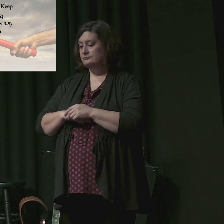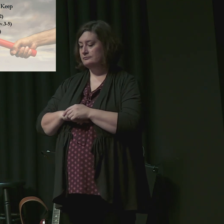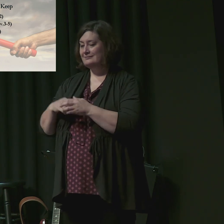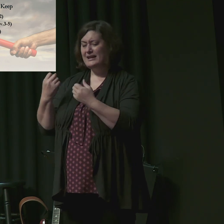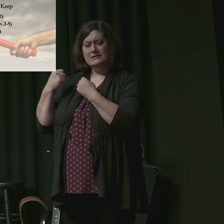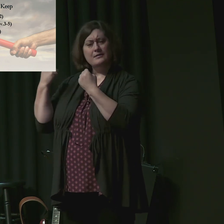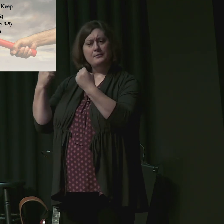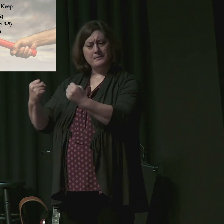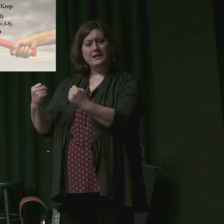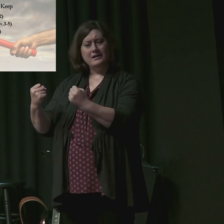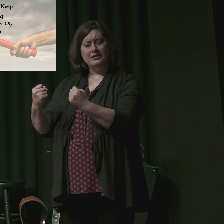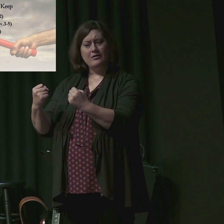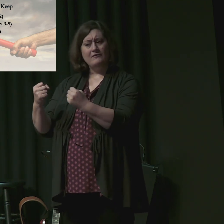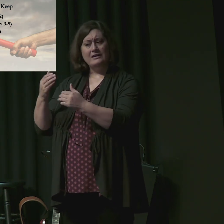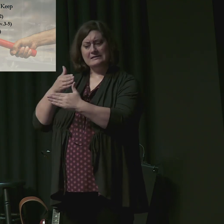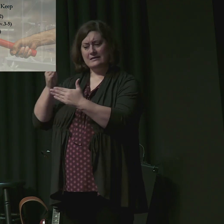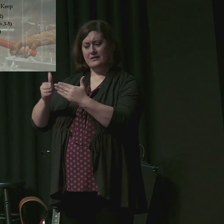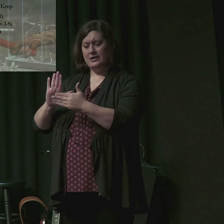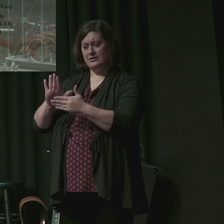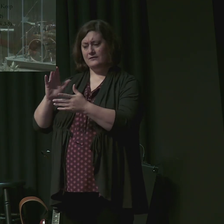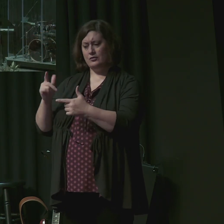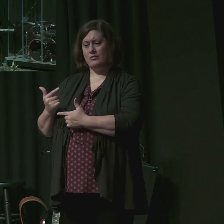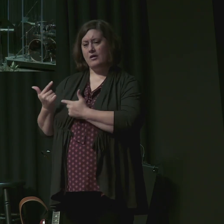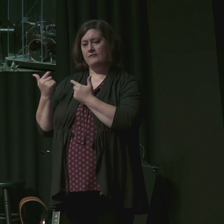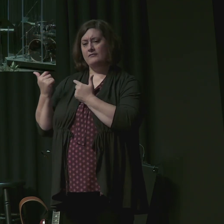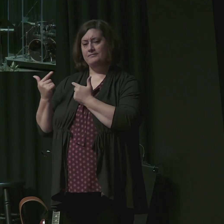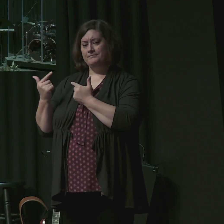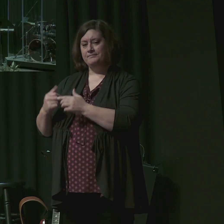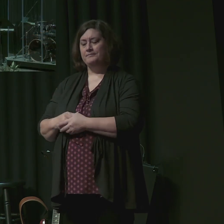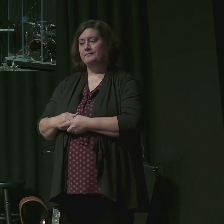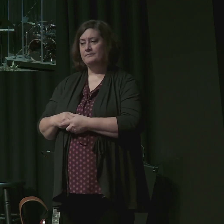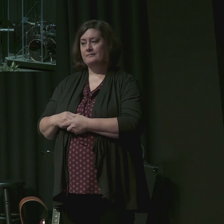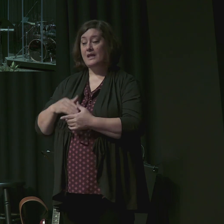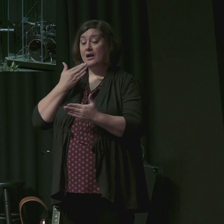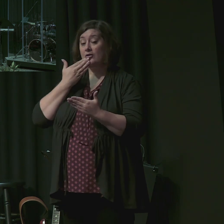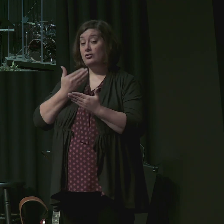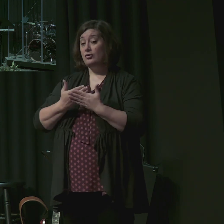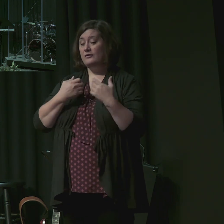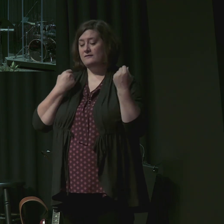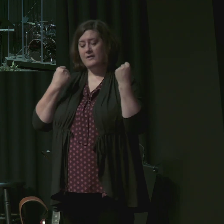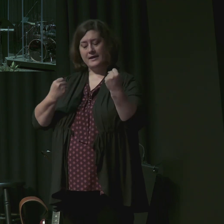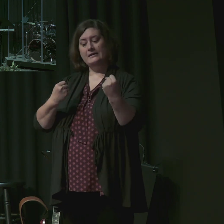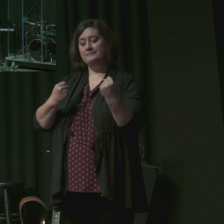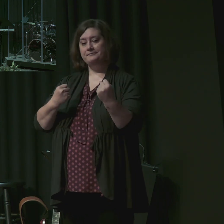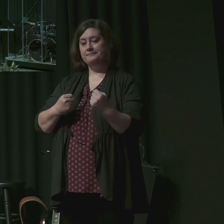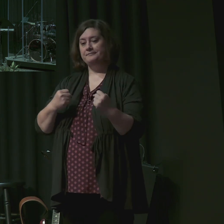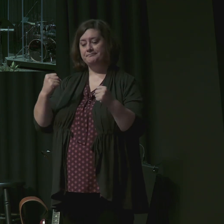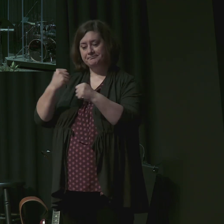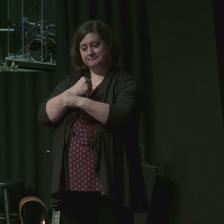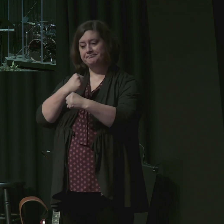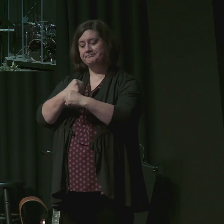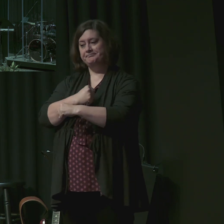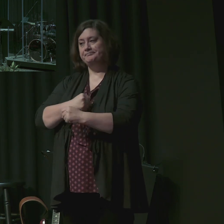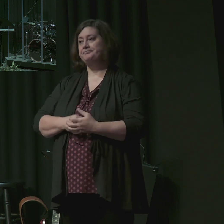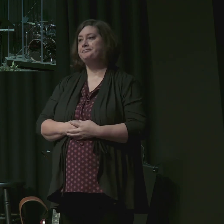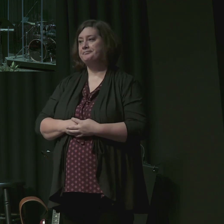confidence to have at the end of one's life. It is a life of the good fight well fought